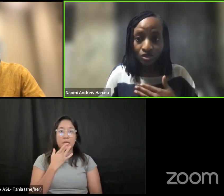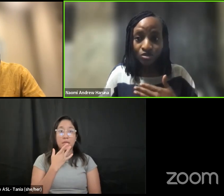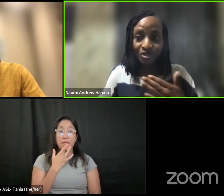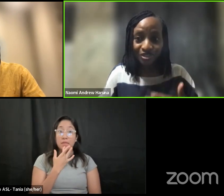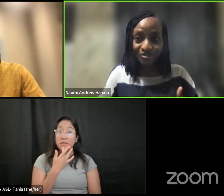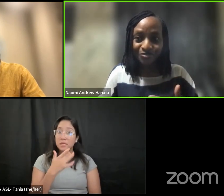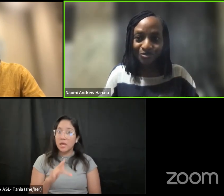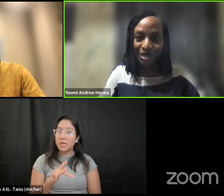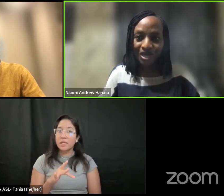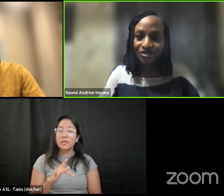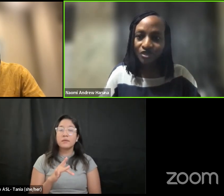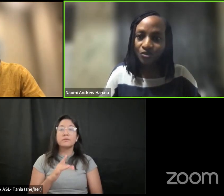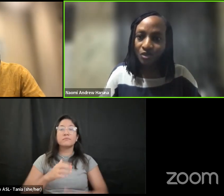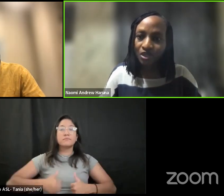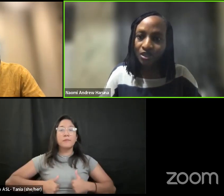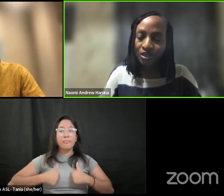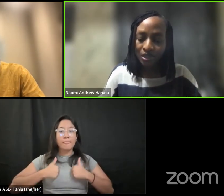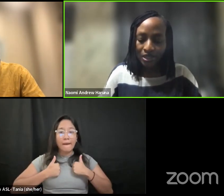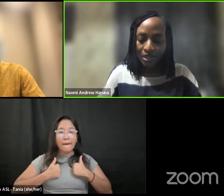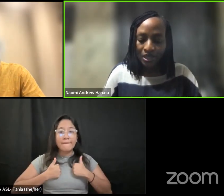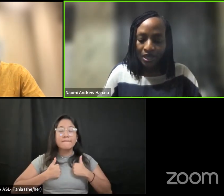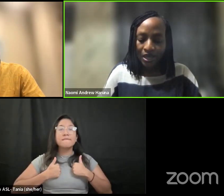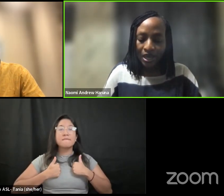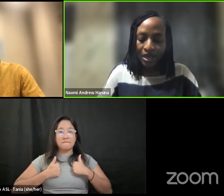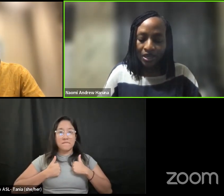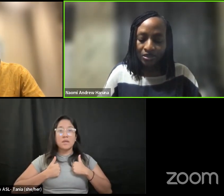students also because we actively work